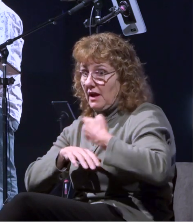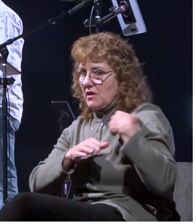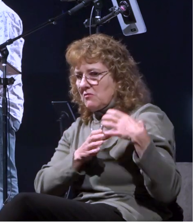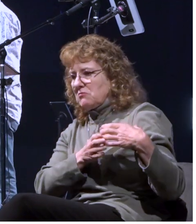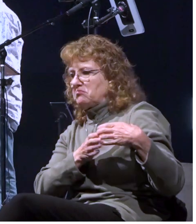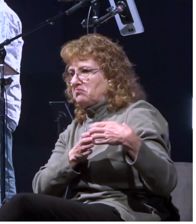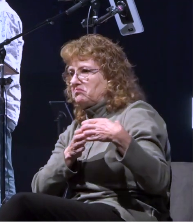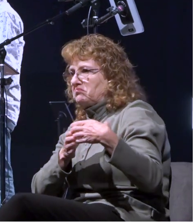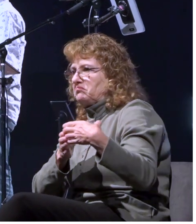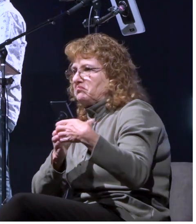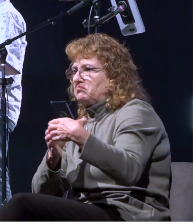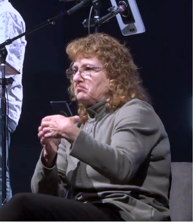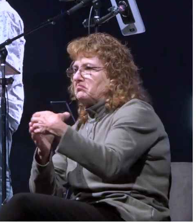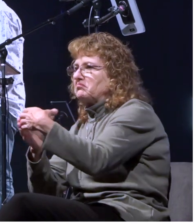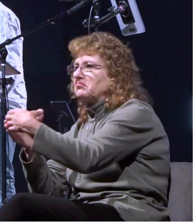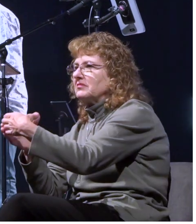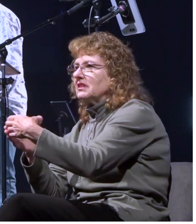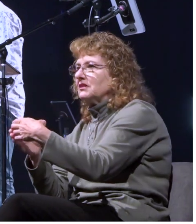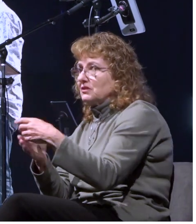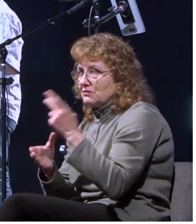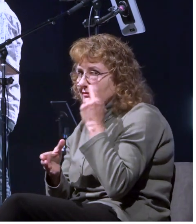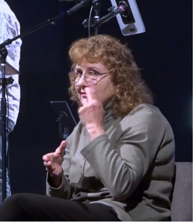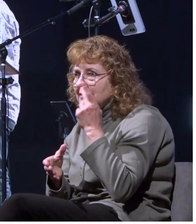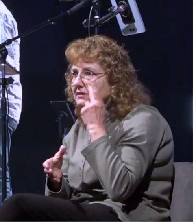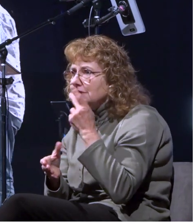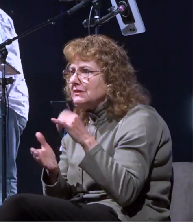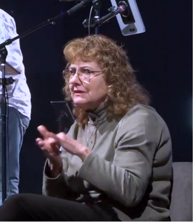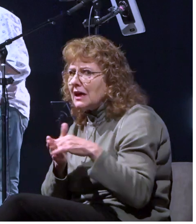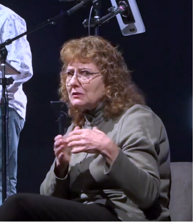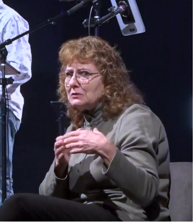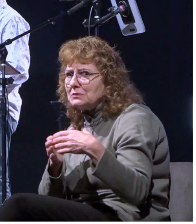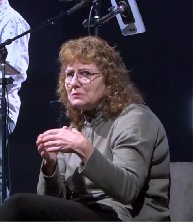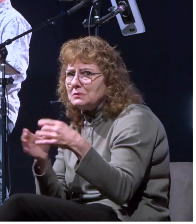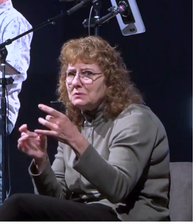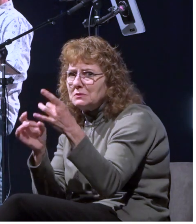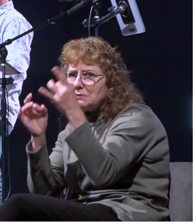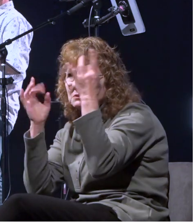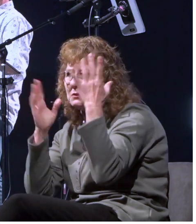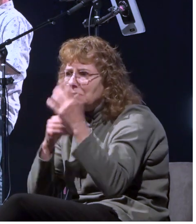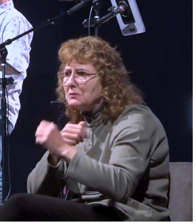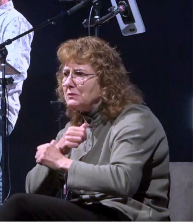this journey is going to be one of the most perilous out of control uh